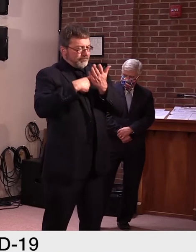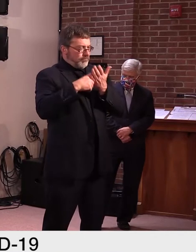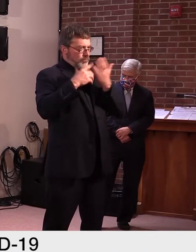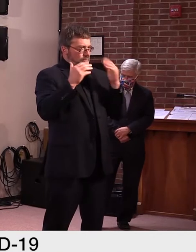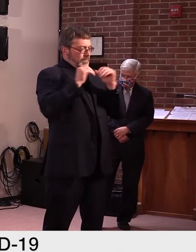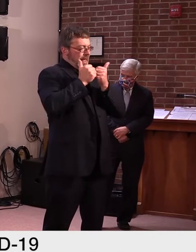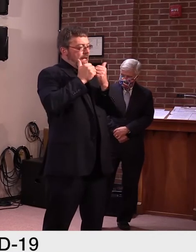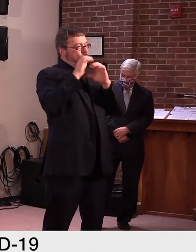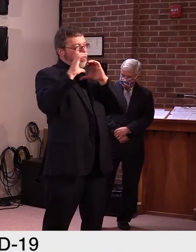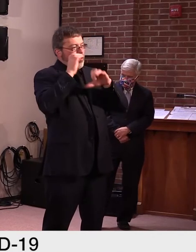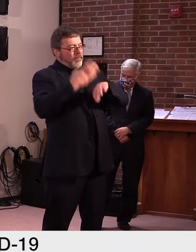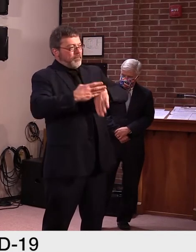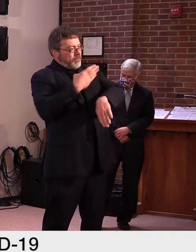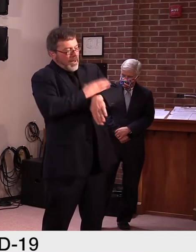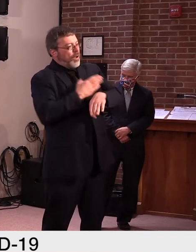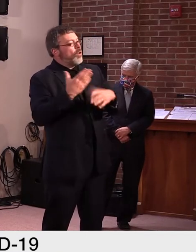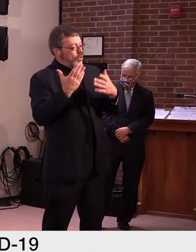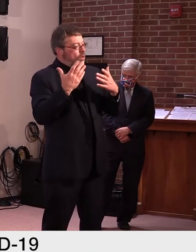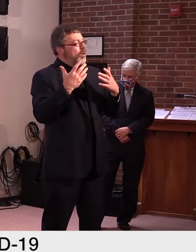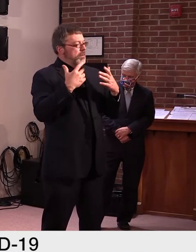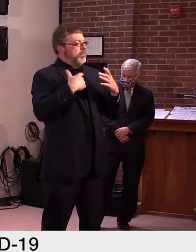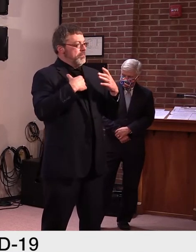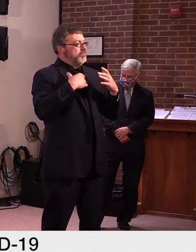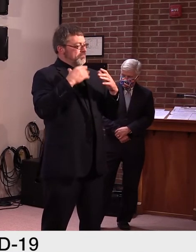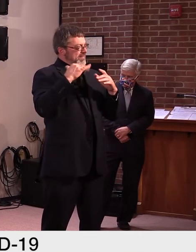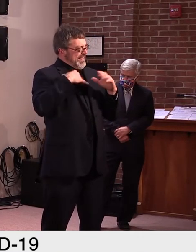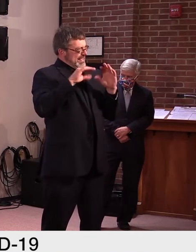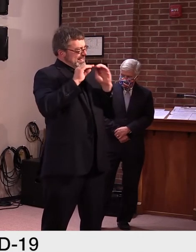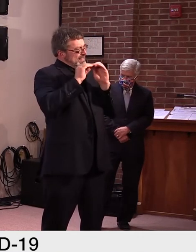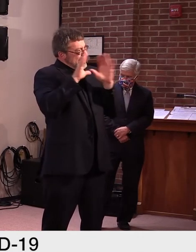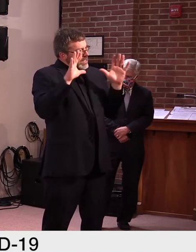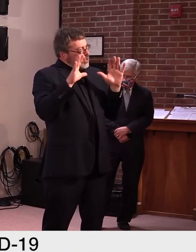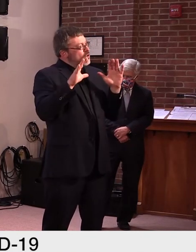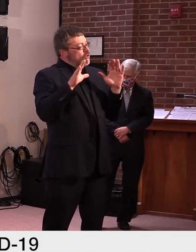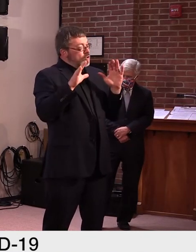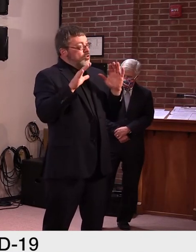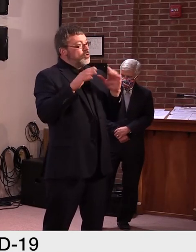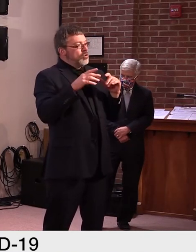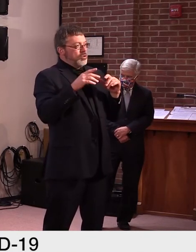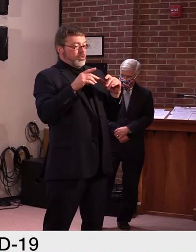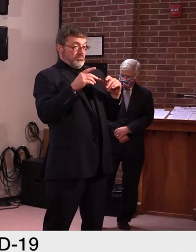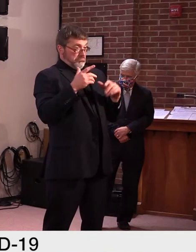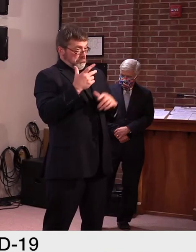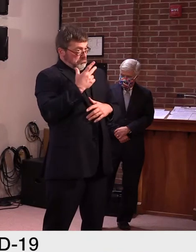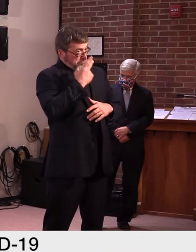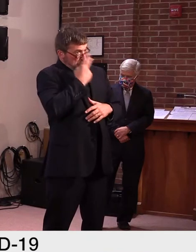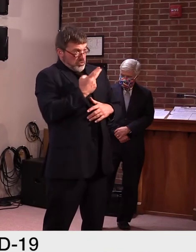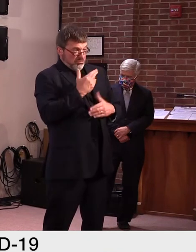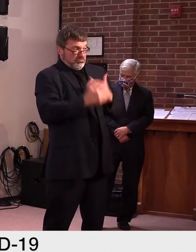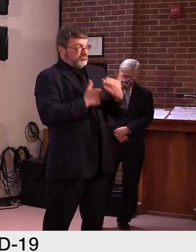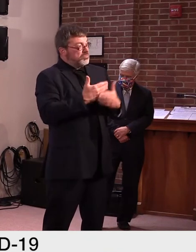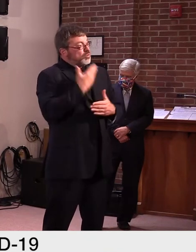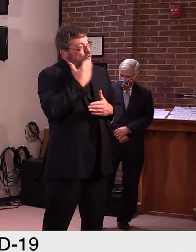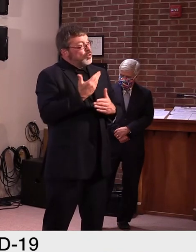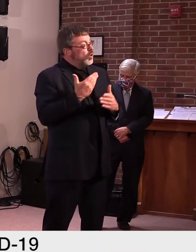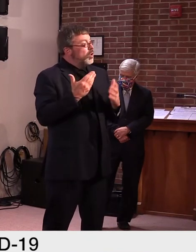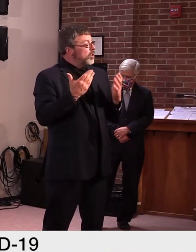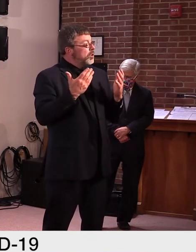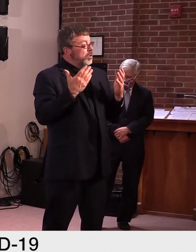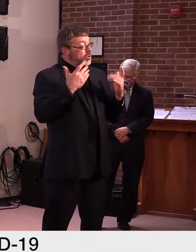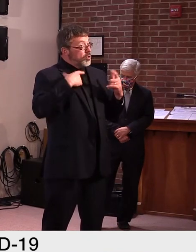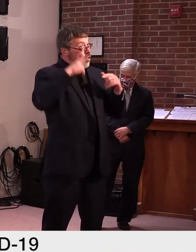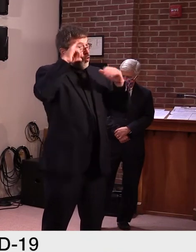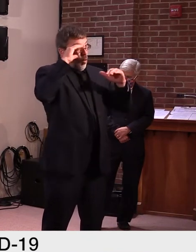you know, I, I think we were very clear all along that we were optimistic. Perhaps that's our fault of trying to convey that optimism. The conditions remain